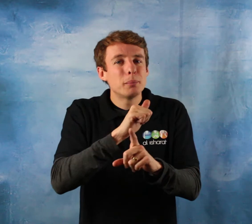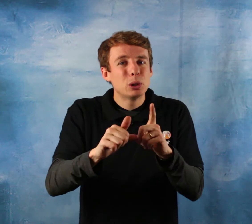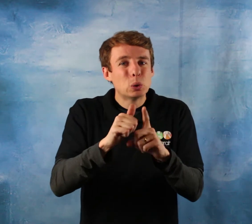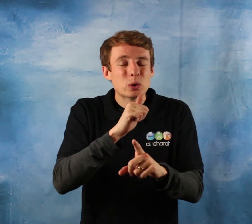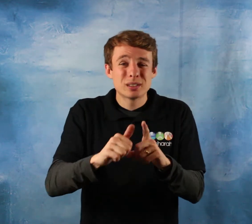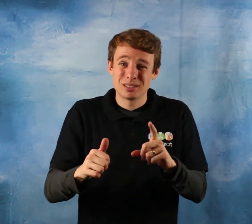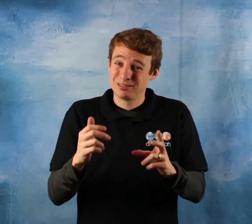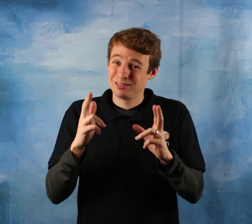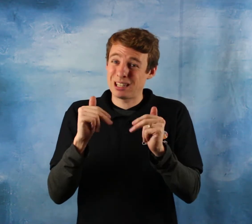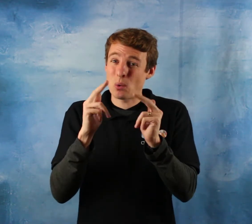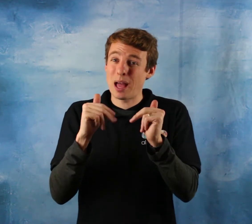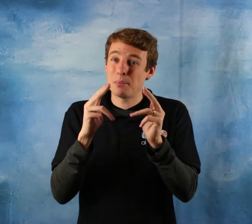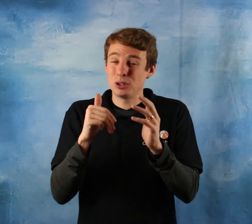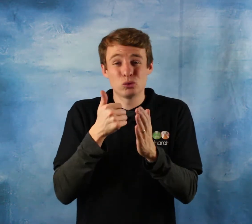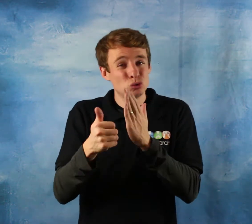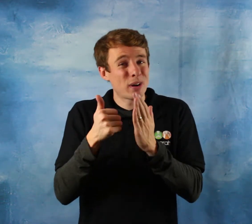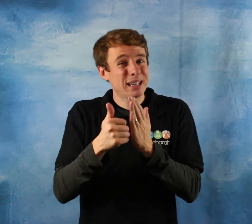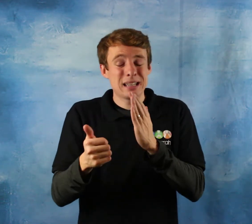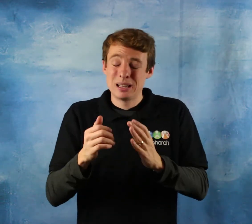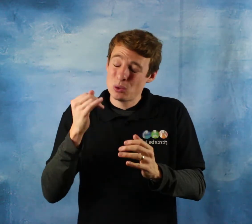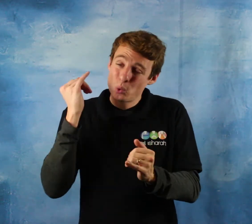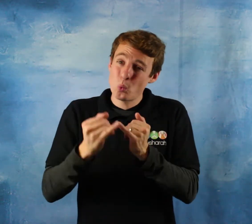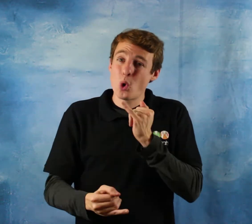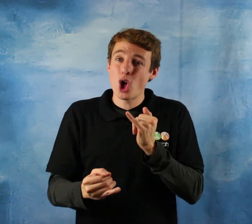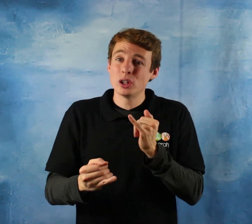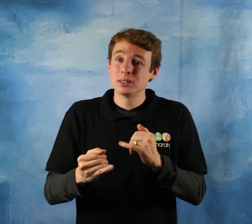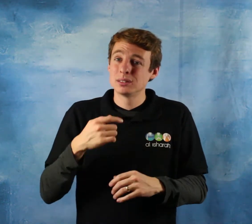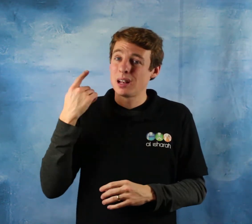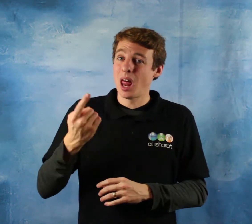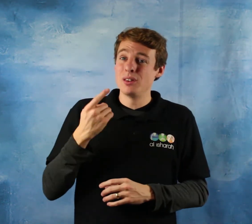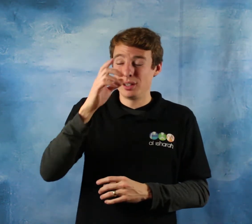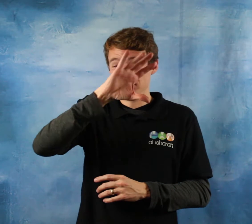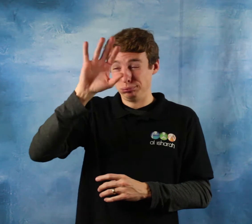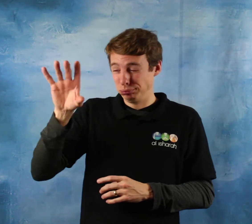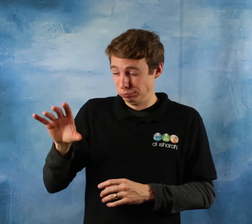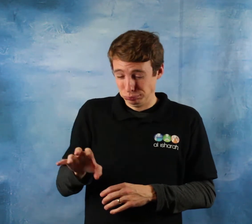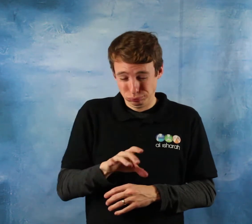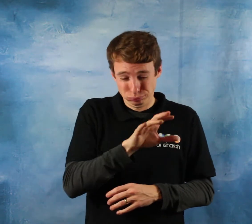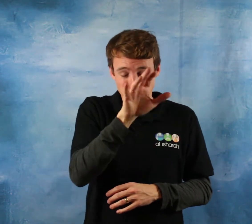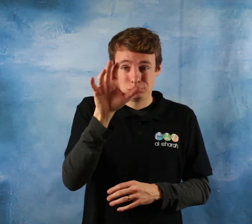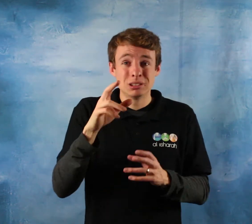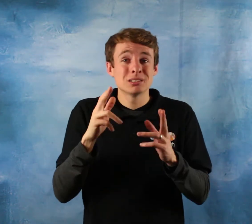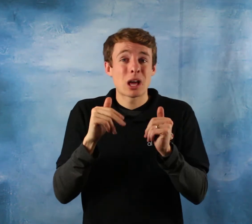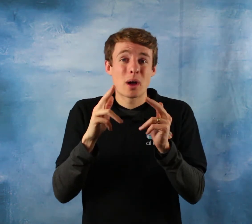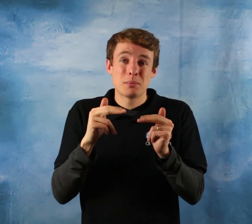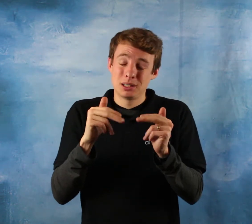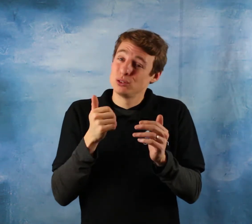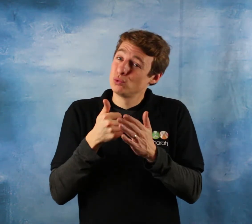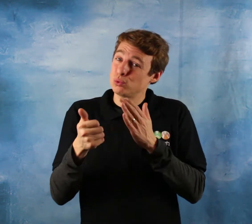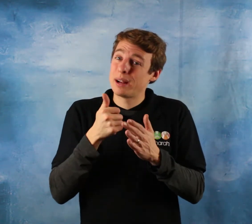3,106 cases reported those that were reported brothers and sisters not the ones that occurred and that